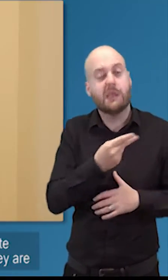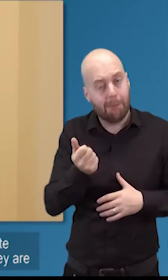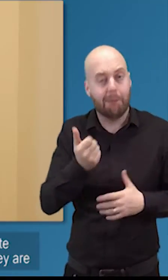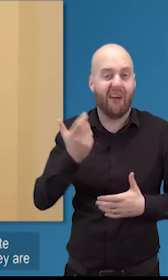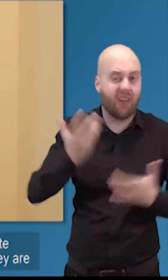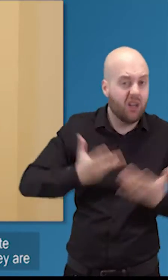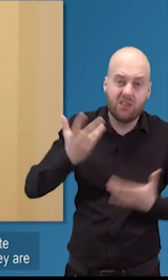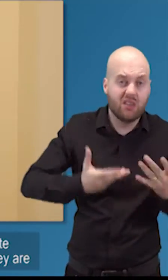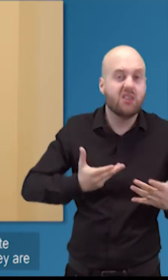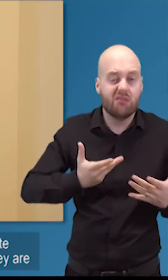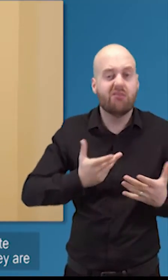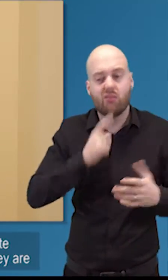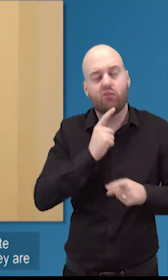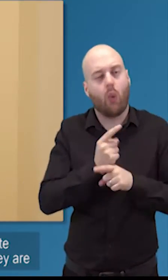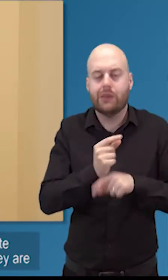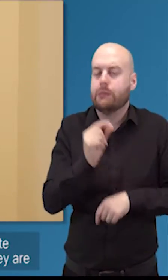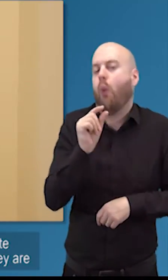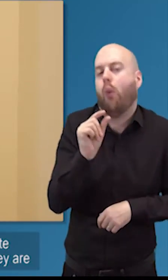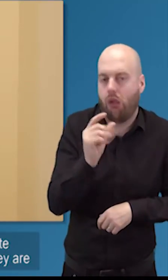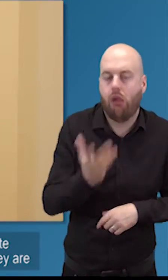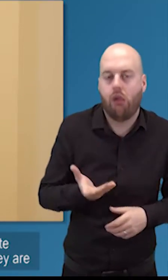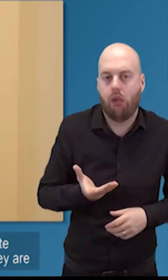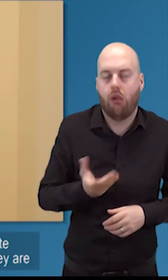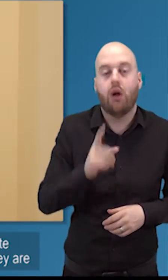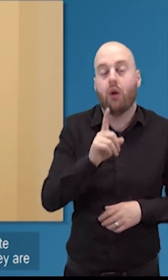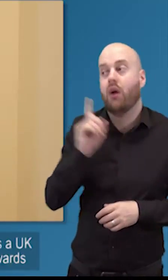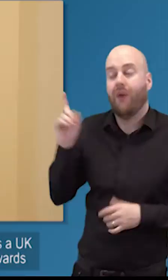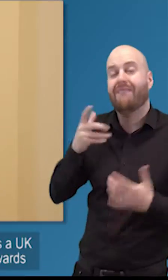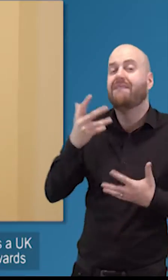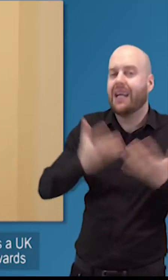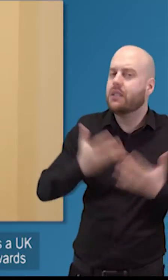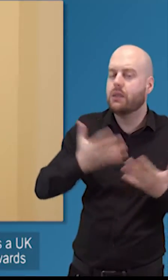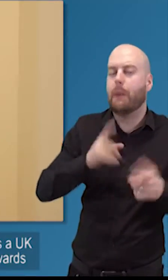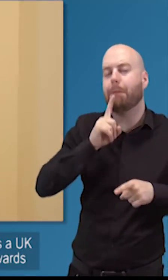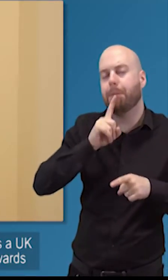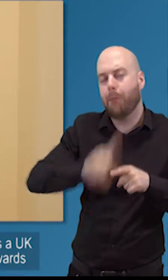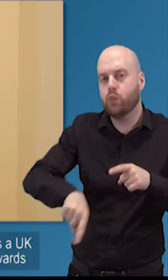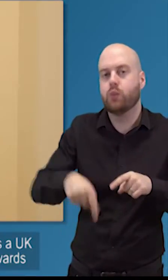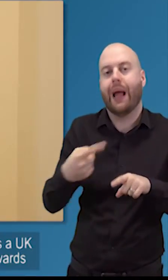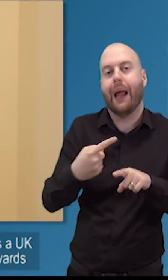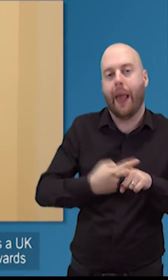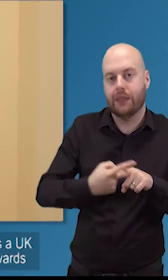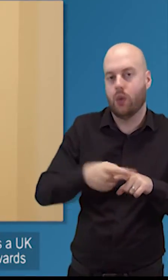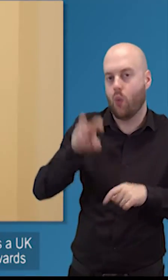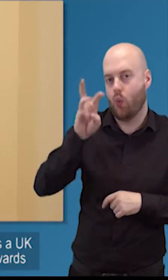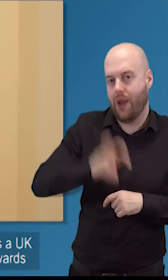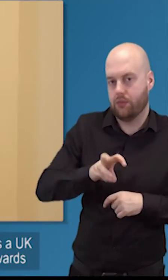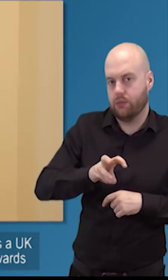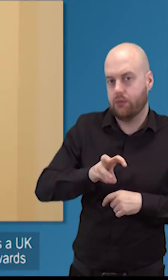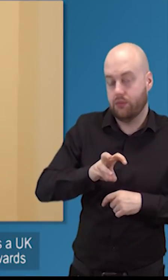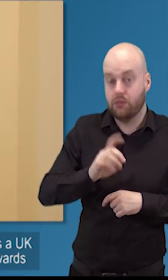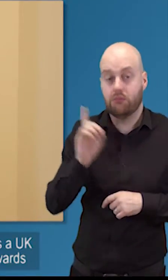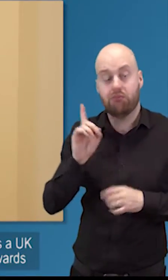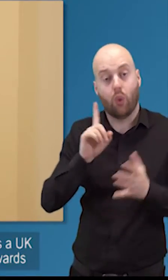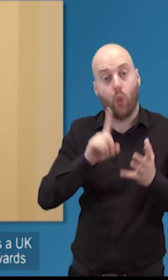figures that i think are quite interesting and talk a little bit about the problem they are quite heavily based in england and wales it was a uk-wide survey